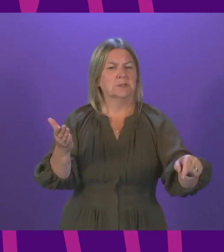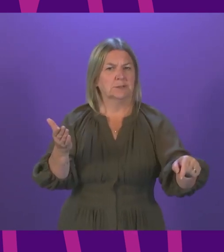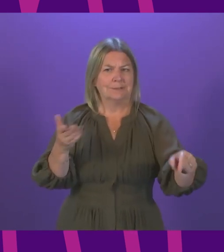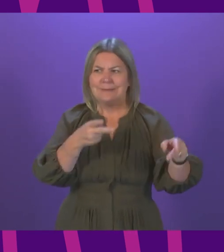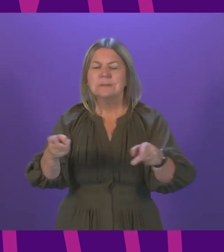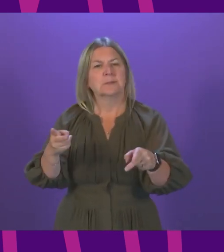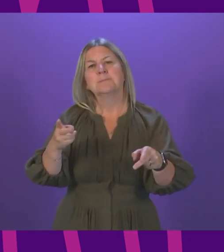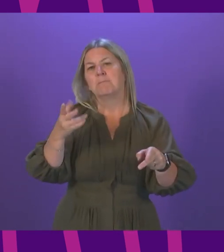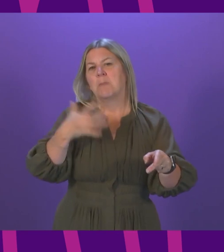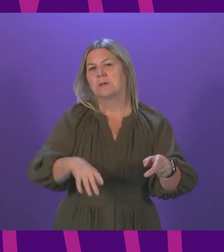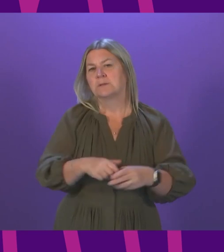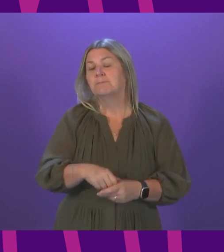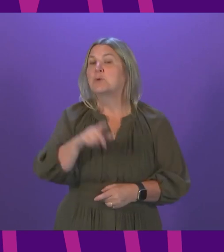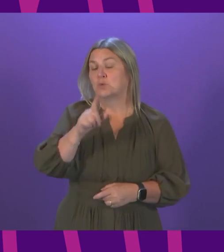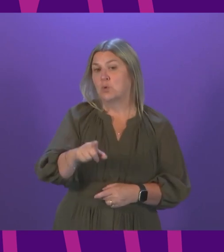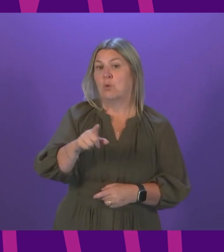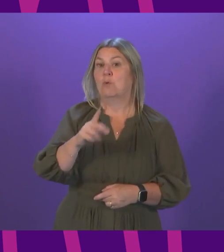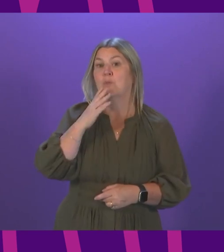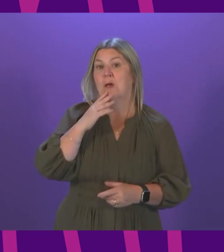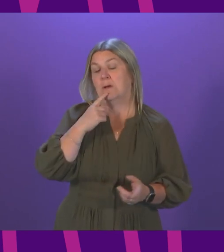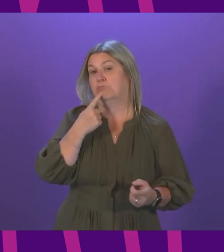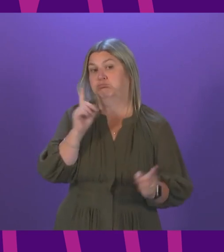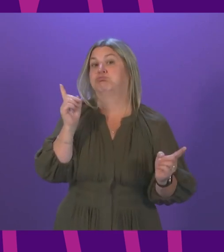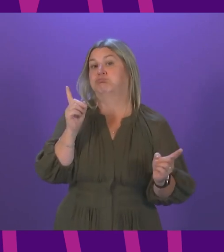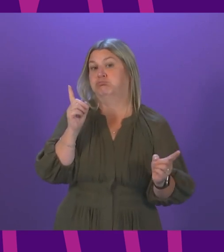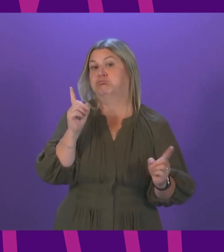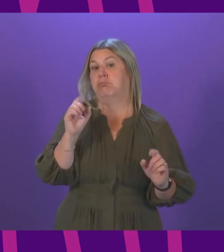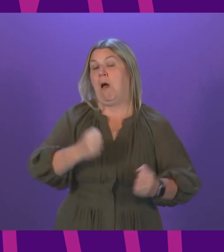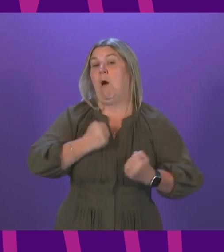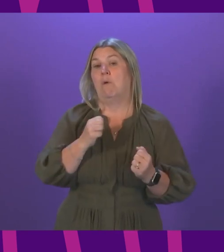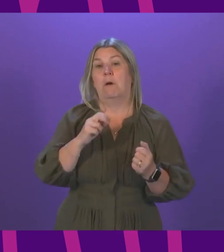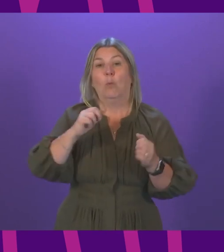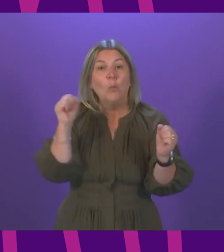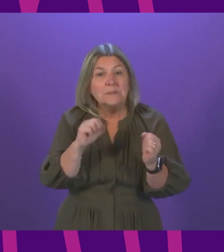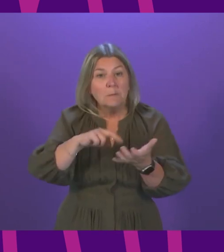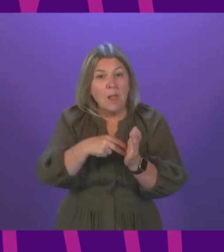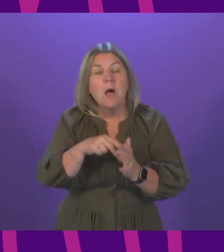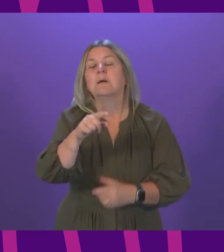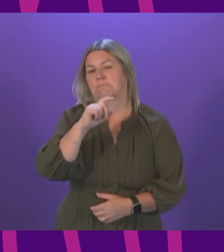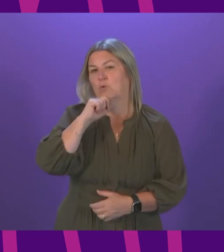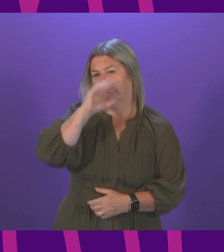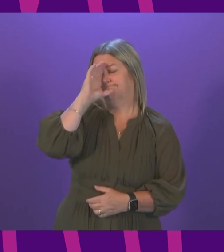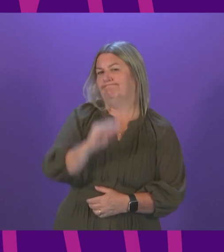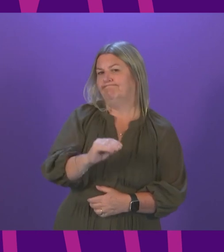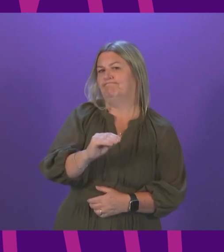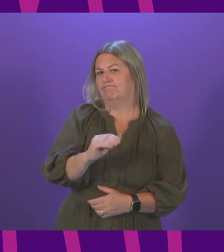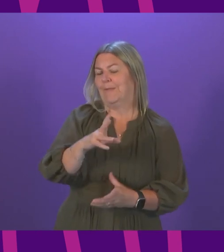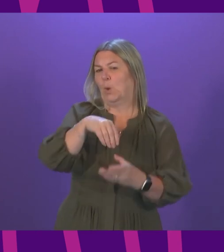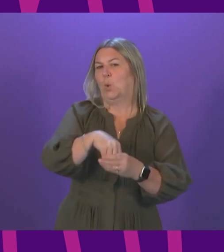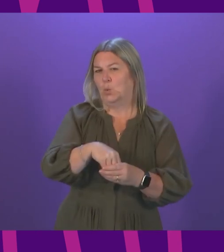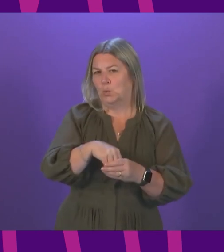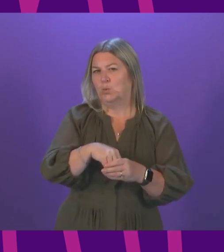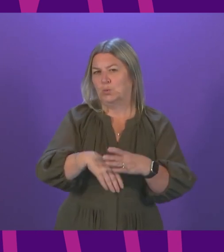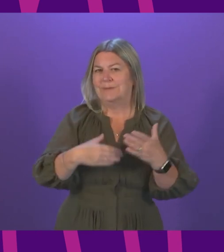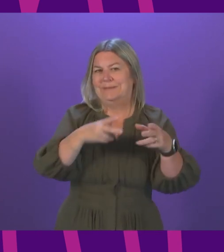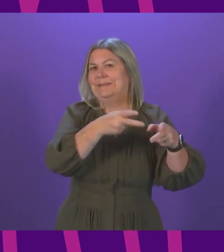that I intend to make around our winter plan, it will demonstrate action that we're taking right across the entire system. Of course, would